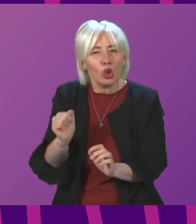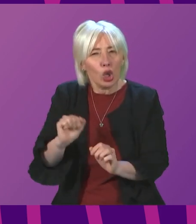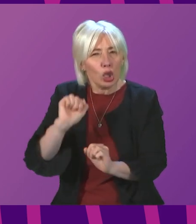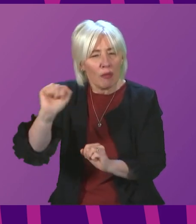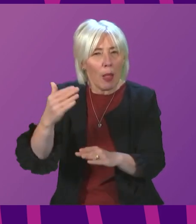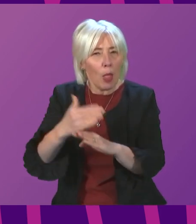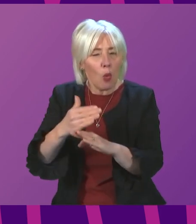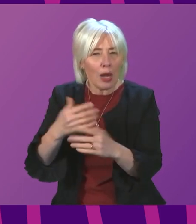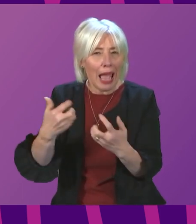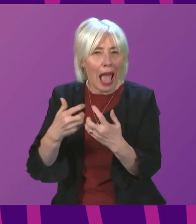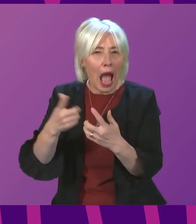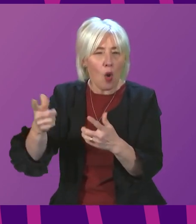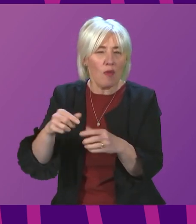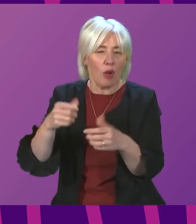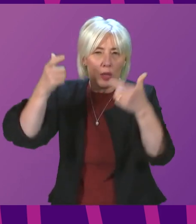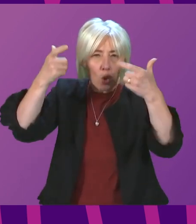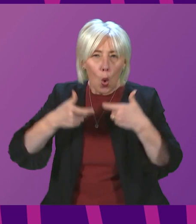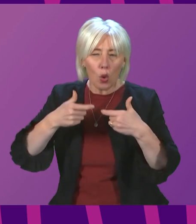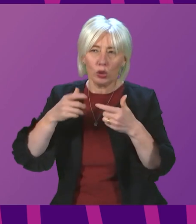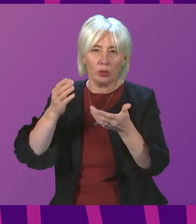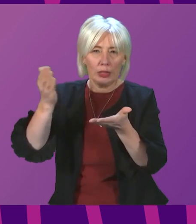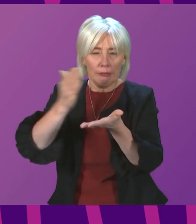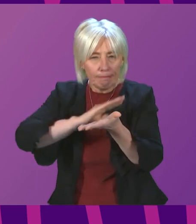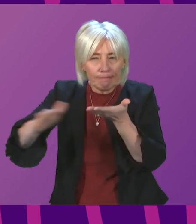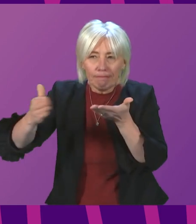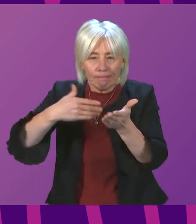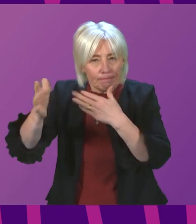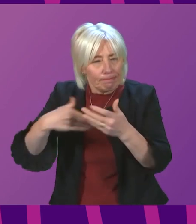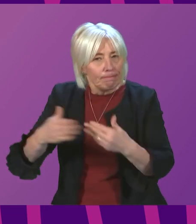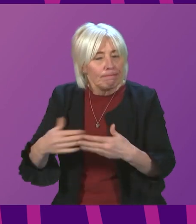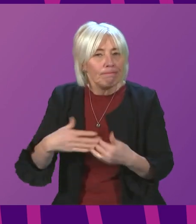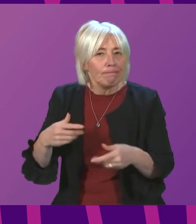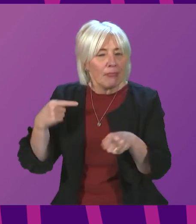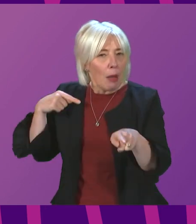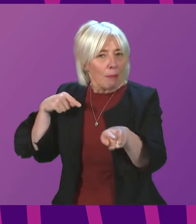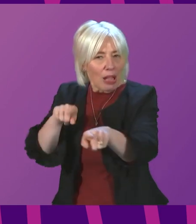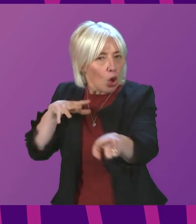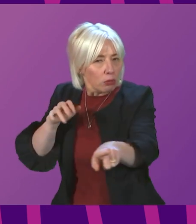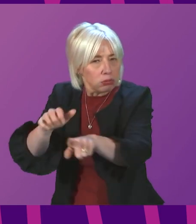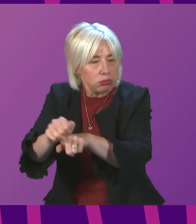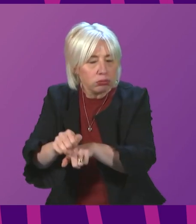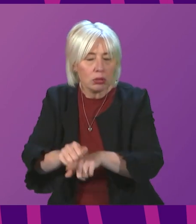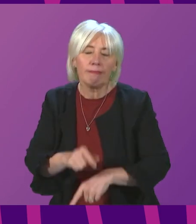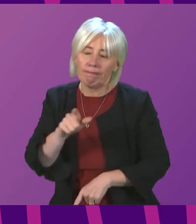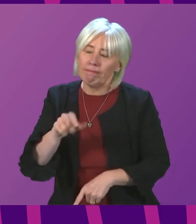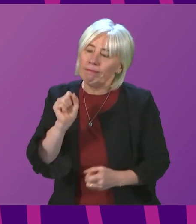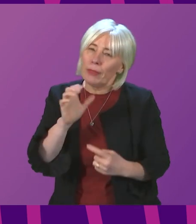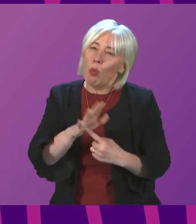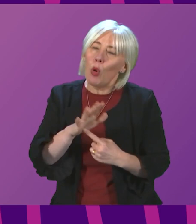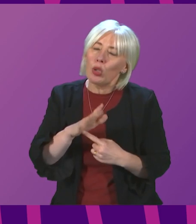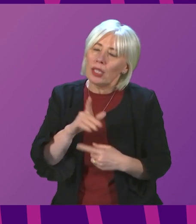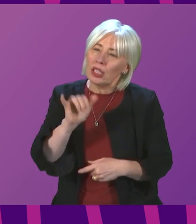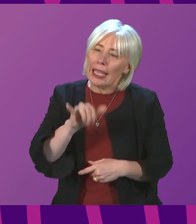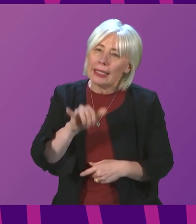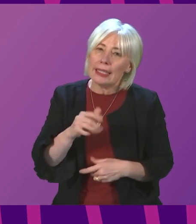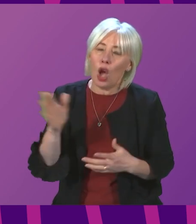enable backlogs across the criminal justice service to be cleared? First Minister. This is an important area of work, and all of the different